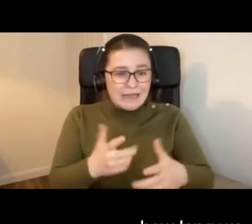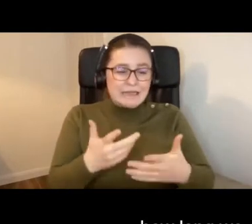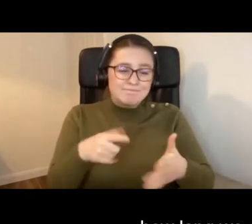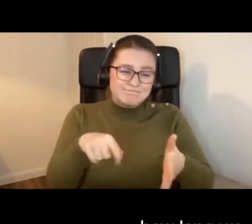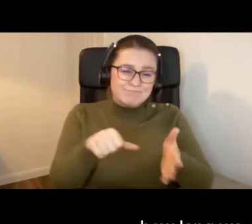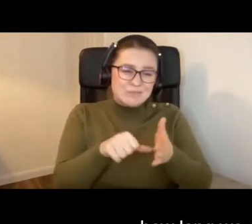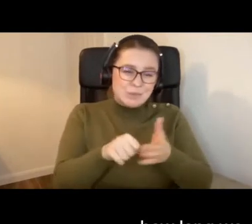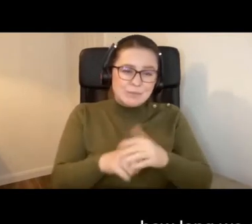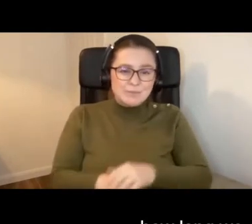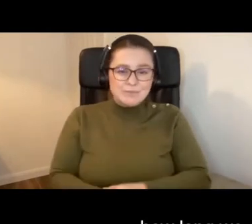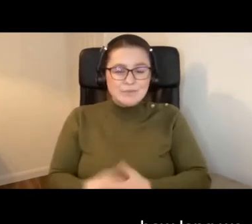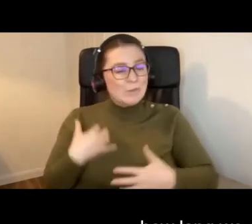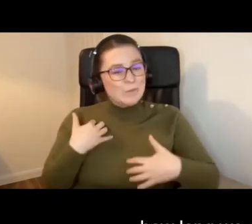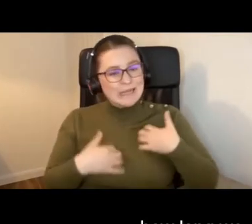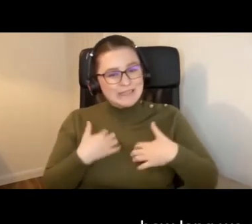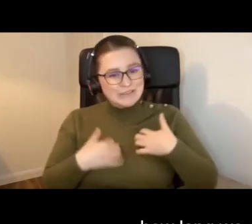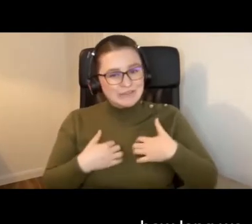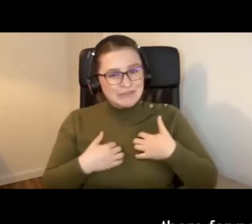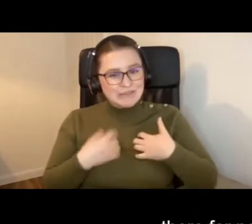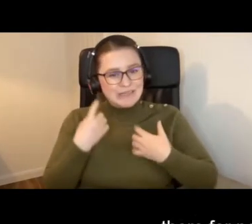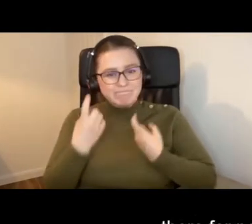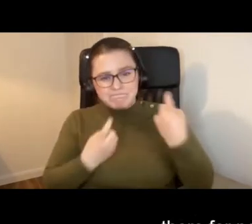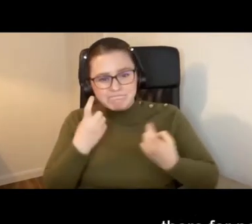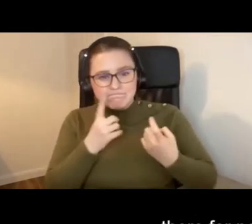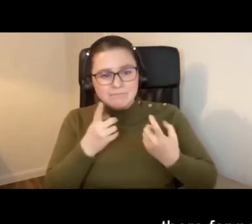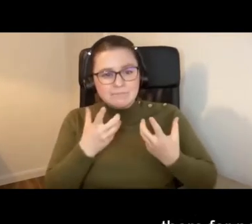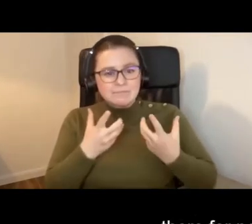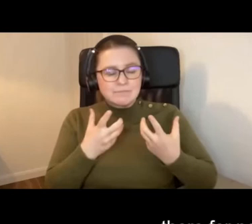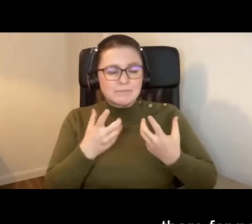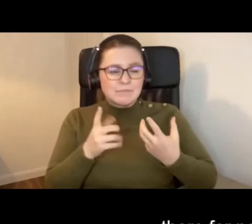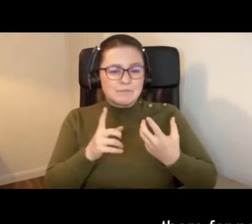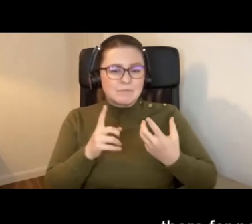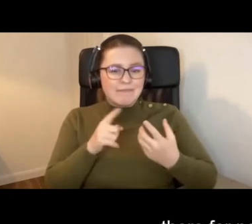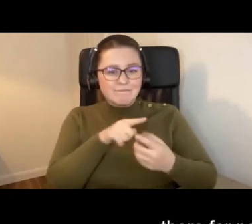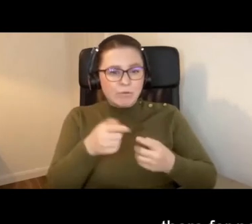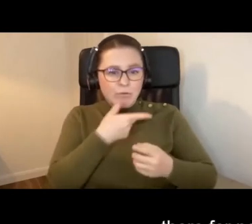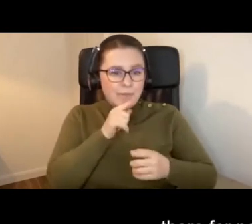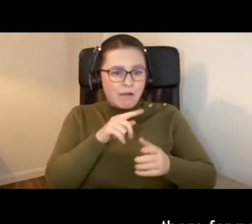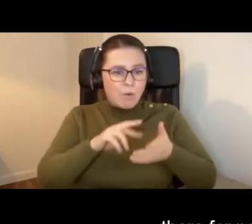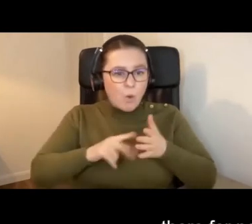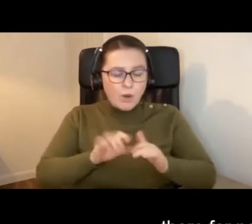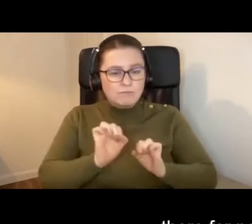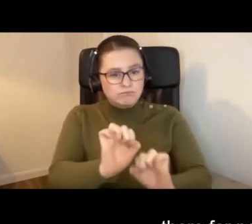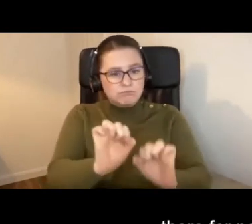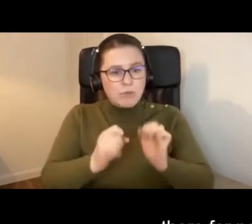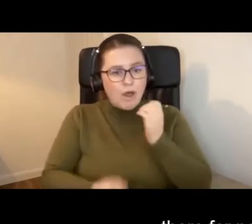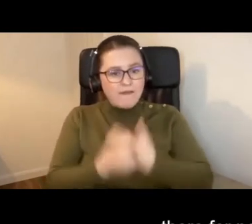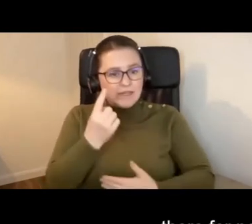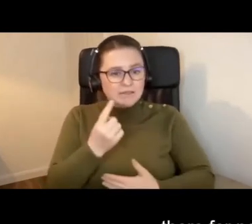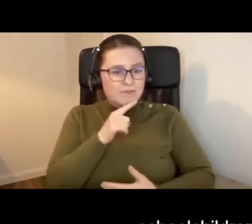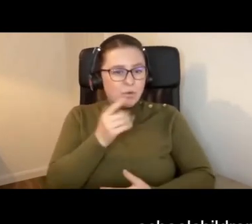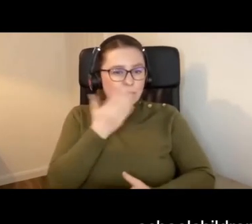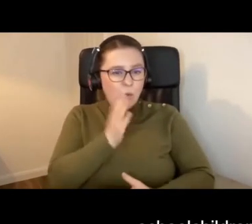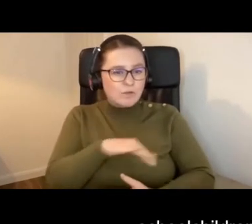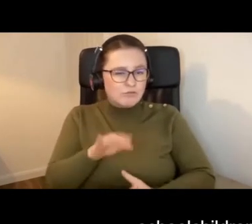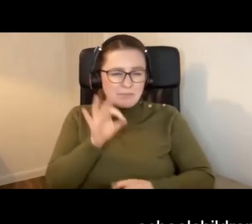So interesting things to think about there for people who are organising and putting on events for school children